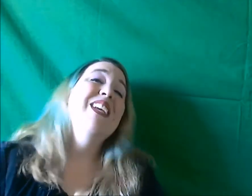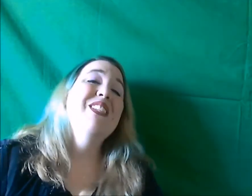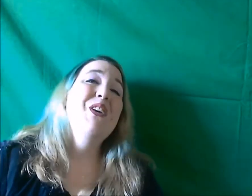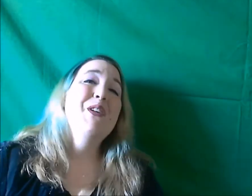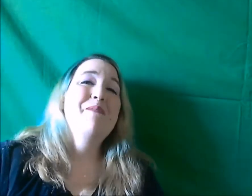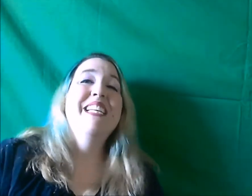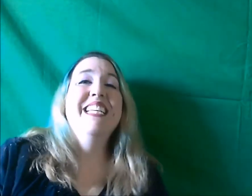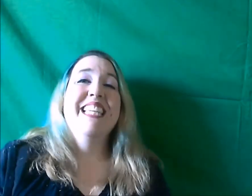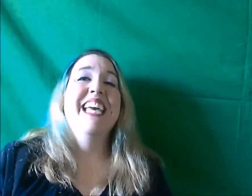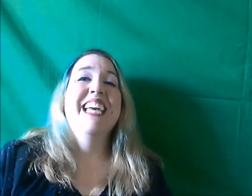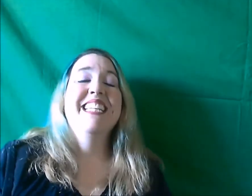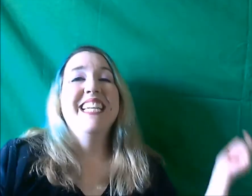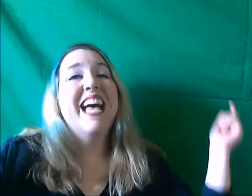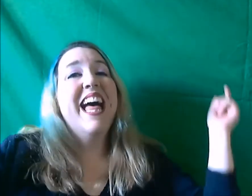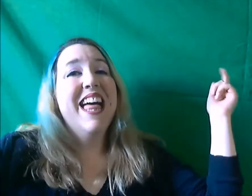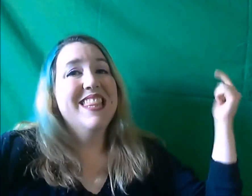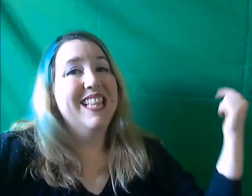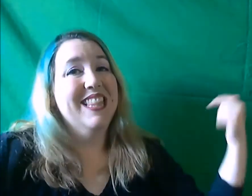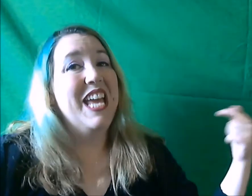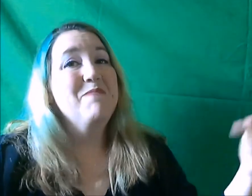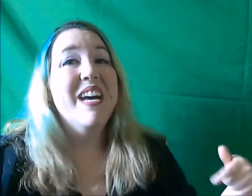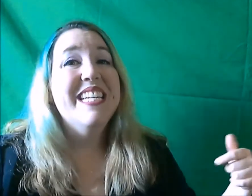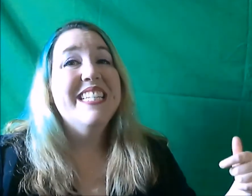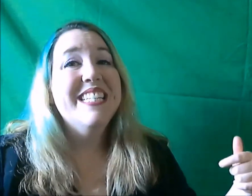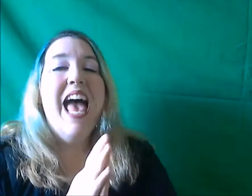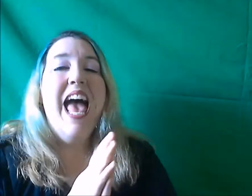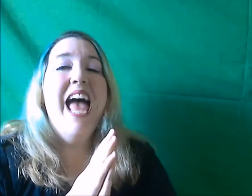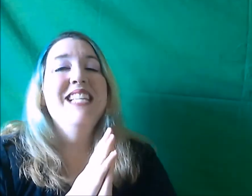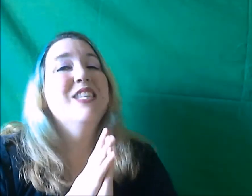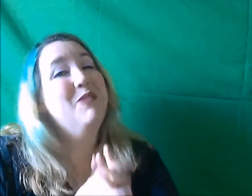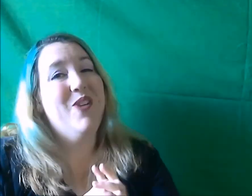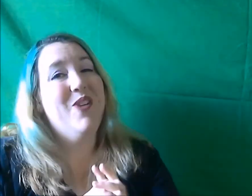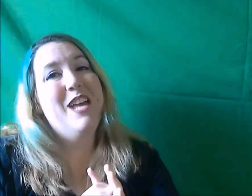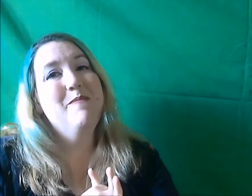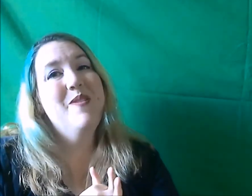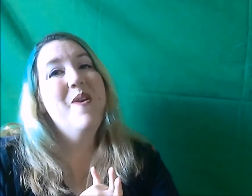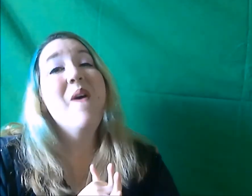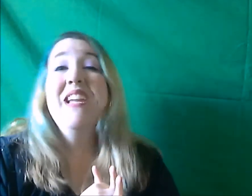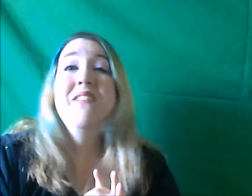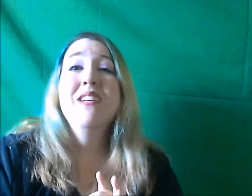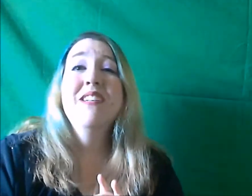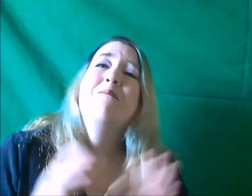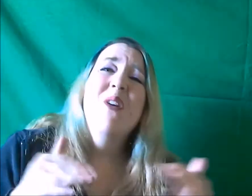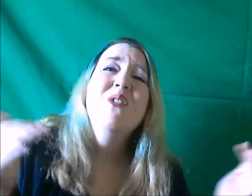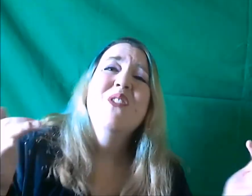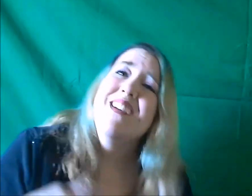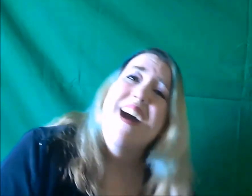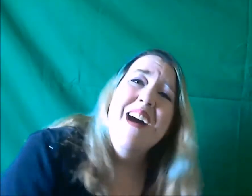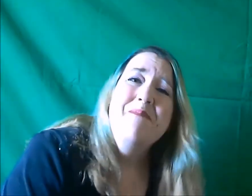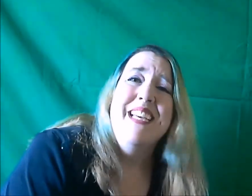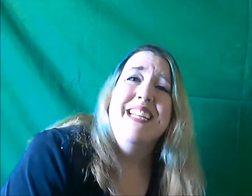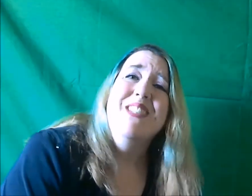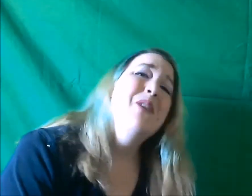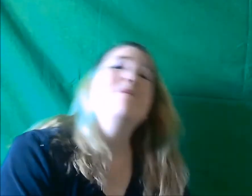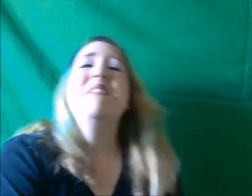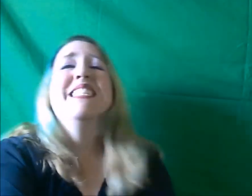please hit the like button and subscribe. Or even post a comment. Don't be shy.